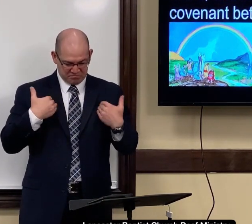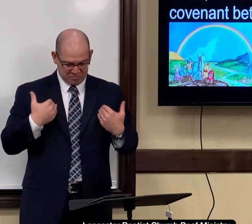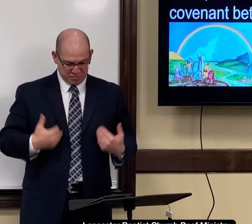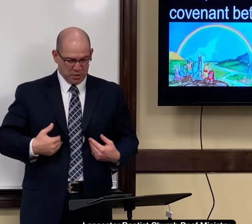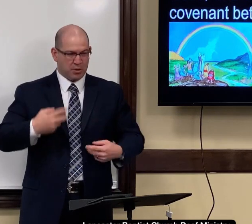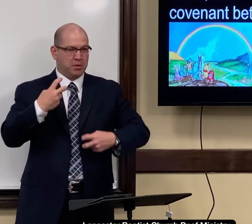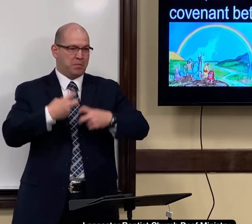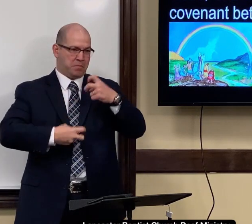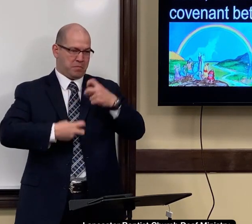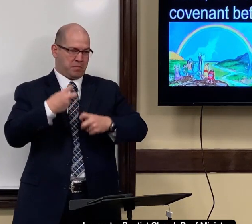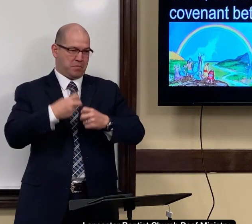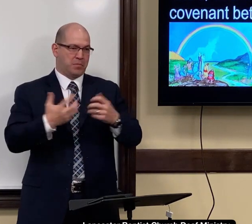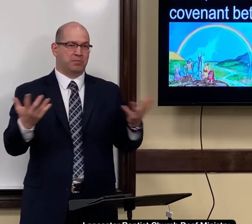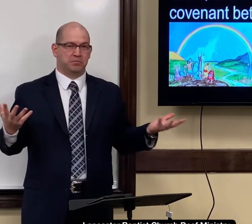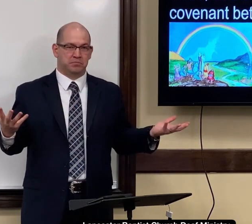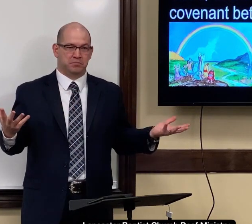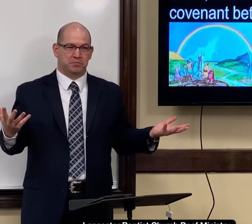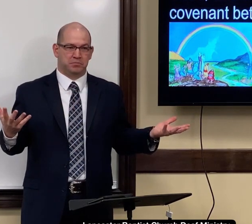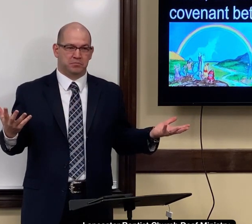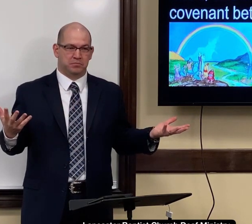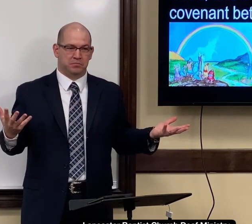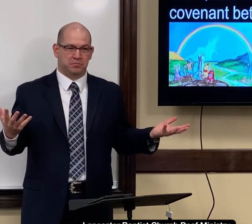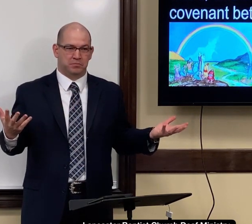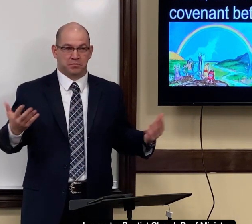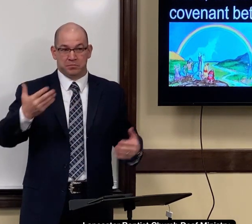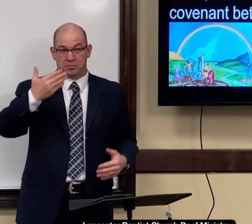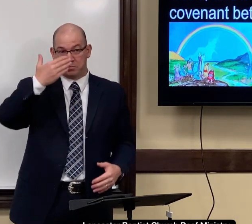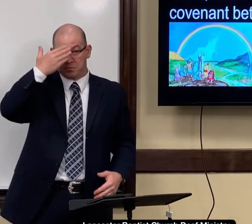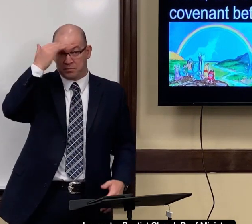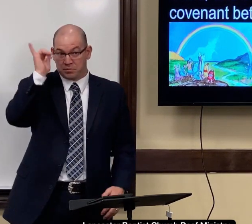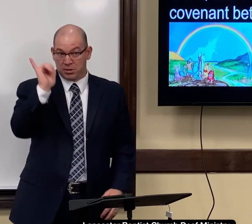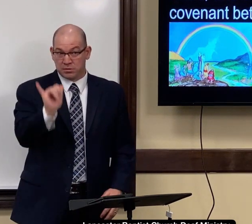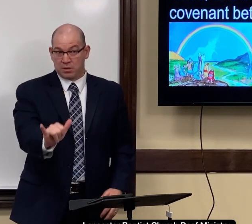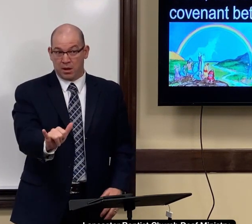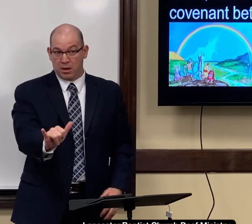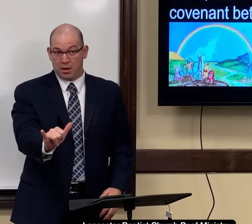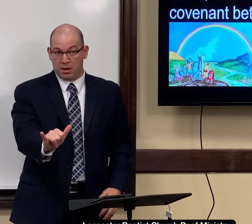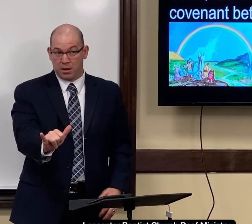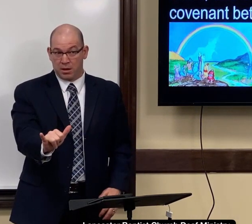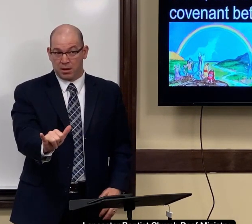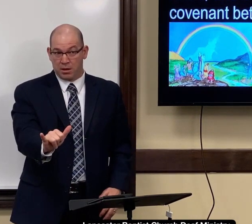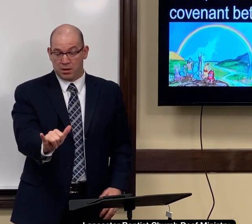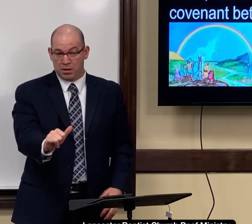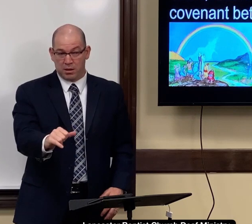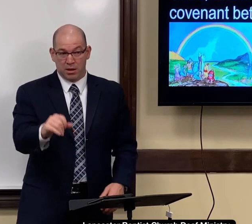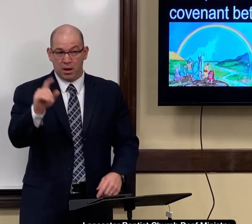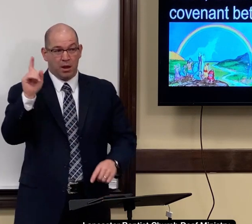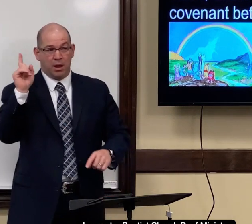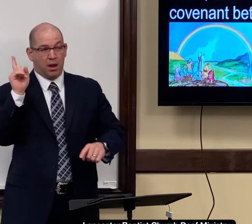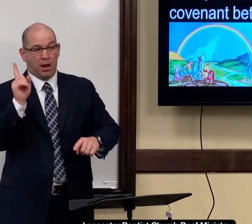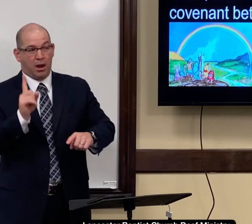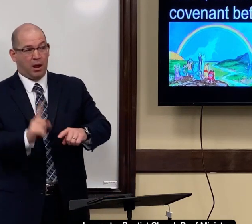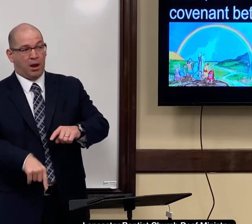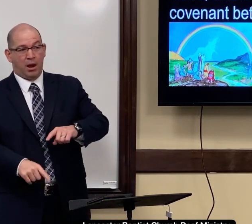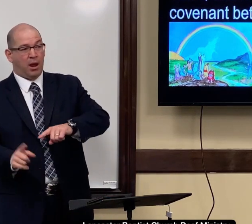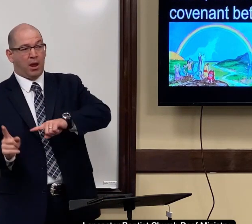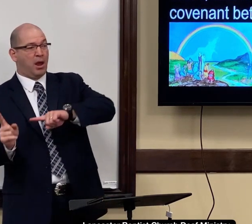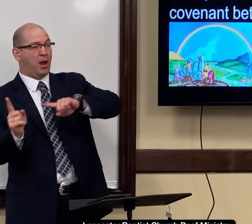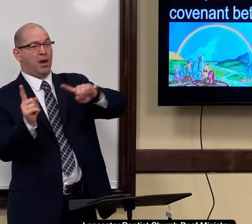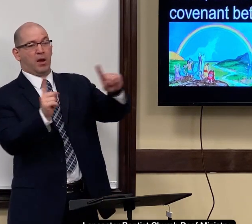Also, that year, I found out that I had an issue with my body. And because of that, I had a health issue. Because of that, I